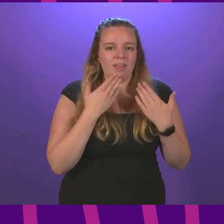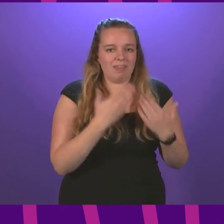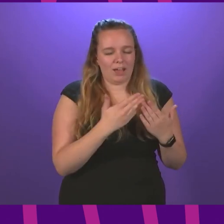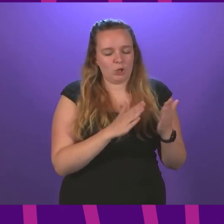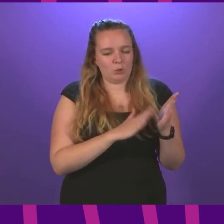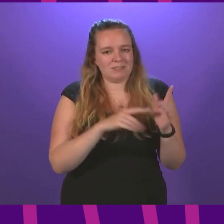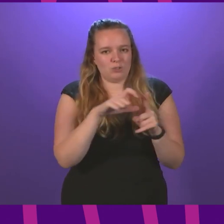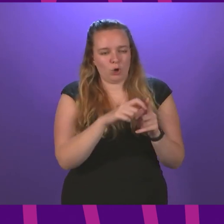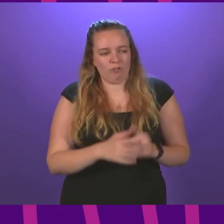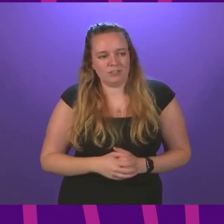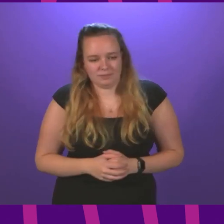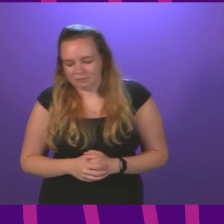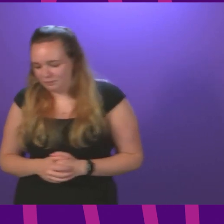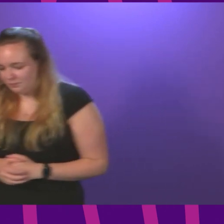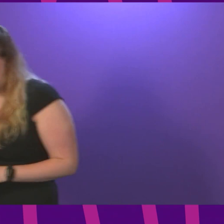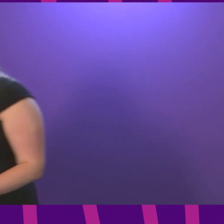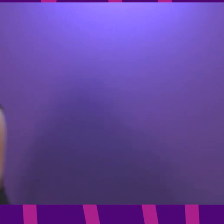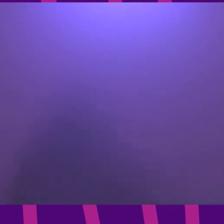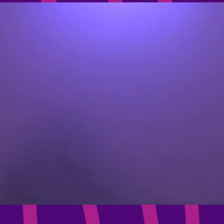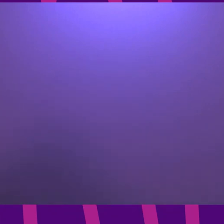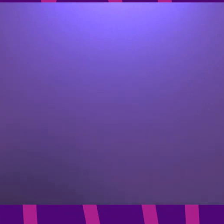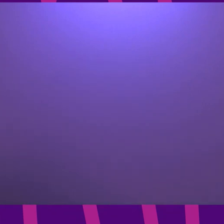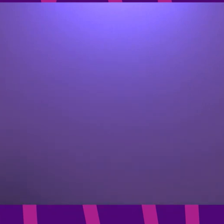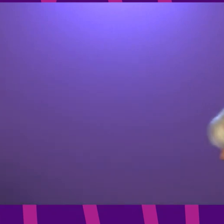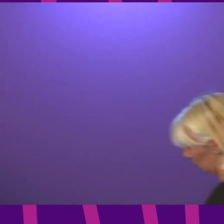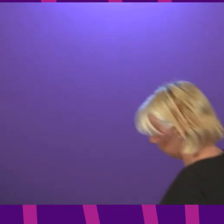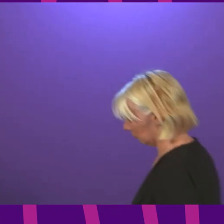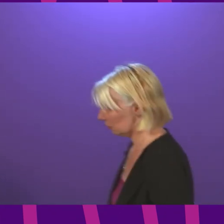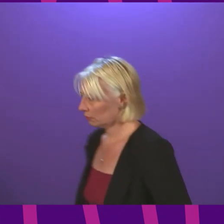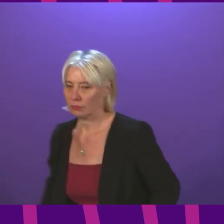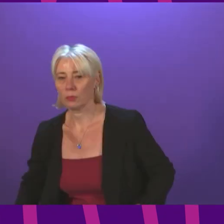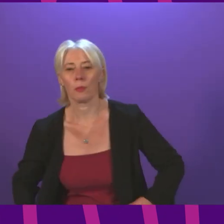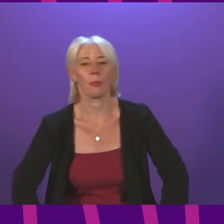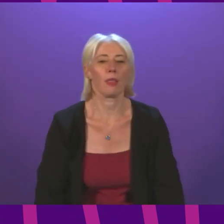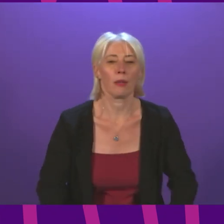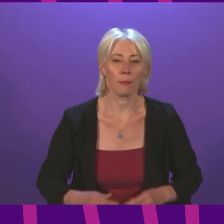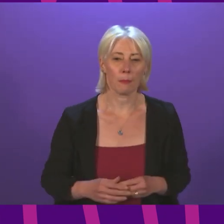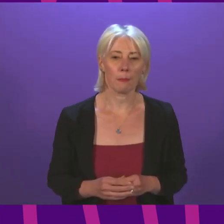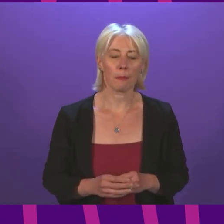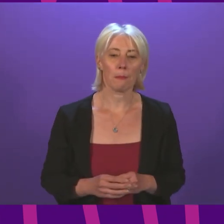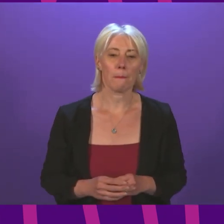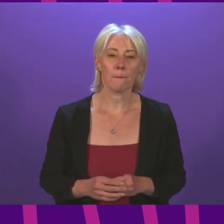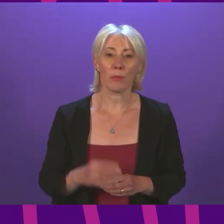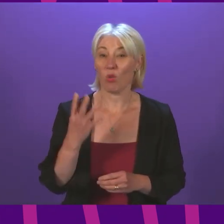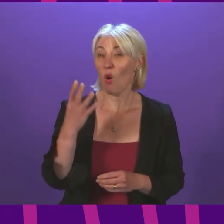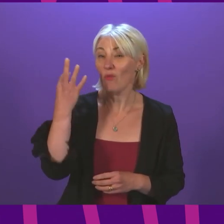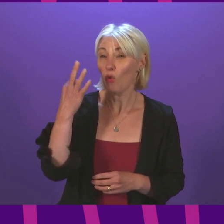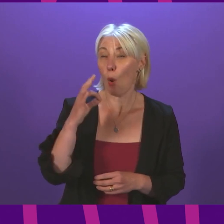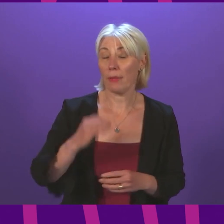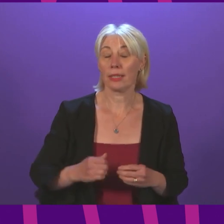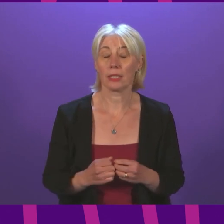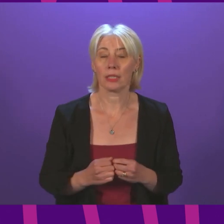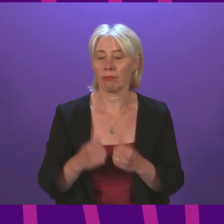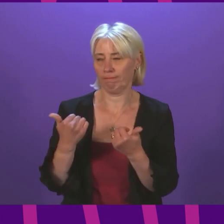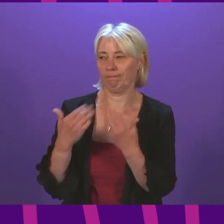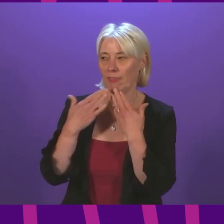you very much indeed. call Carol Mocking, will be followed by the final speaker in the open debate. Emma Roddick, a tight four minutes again Ms Mocking. Thank you